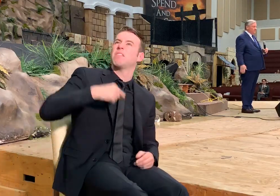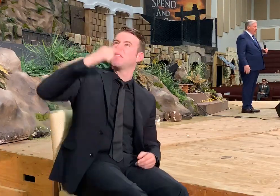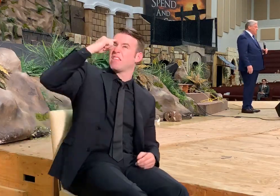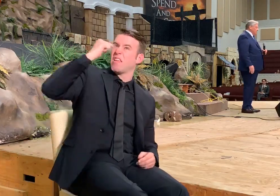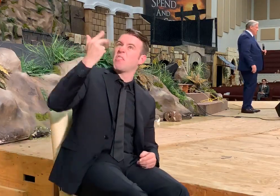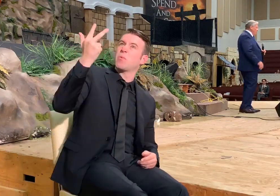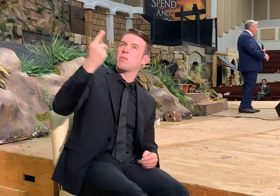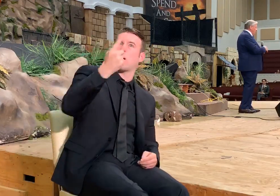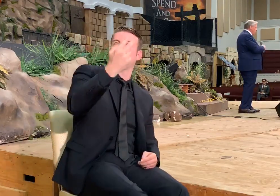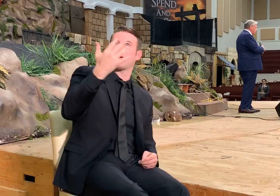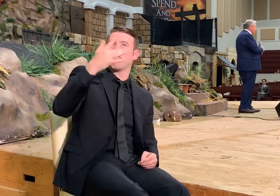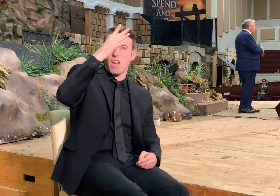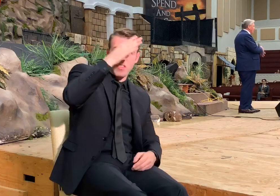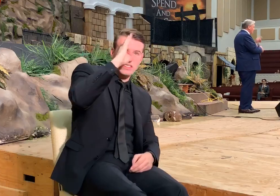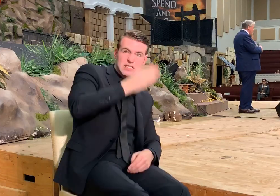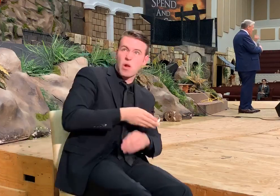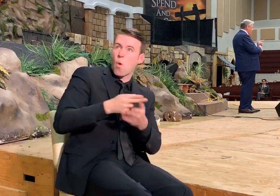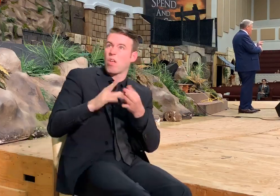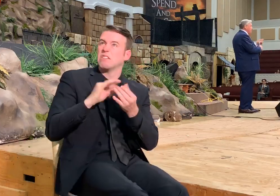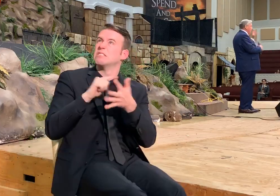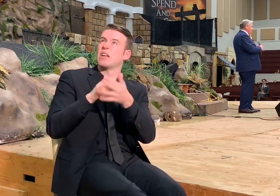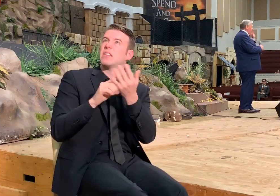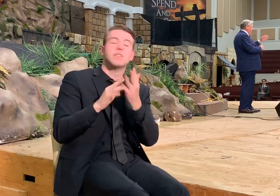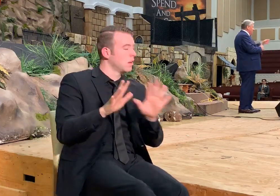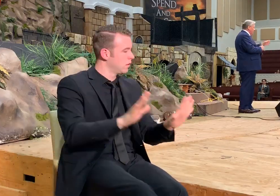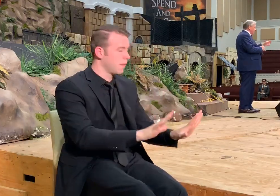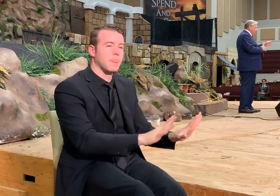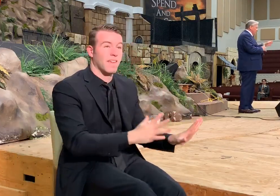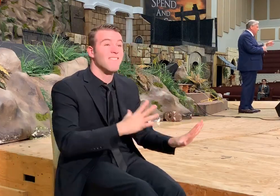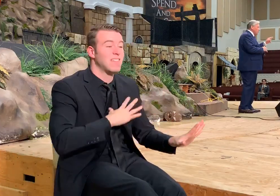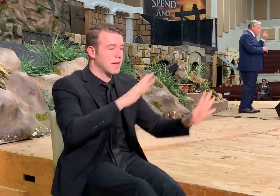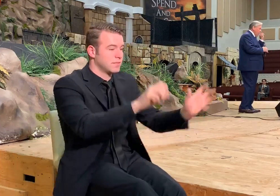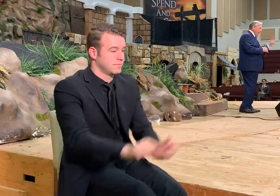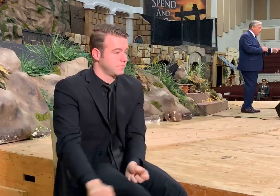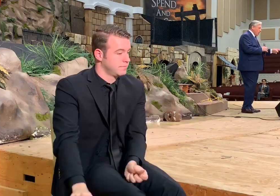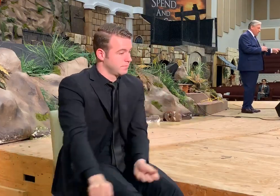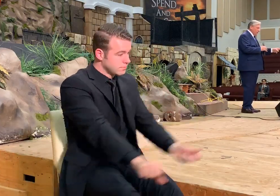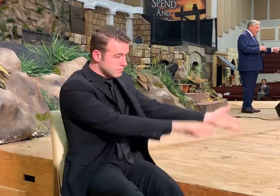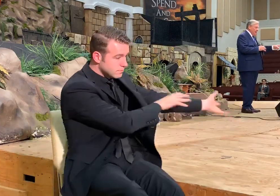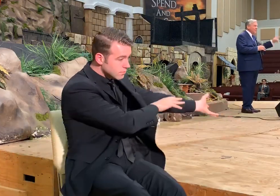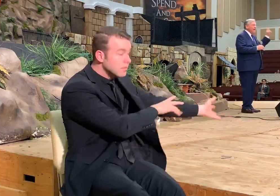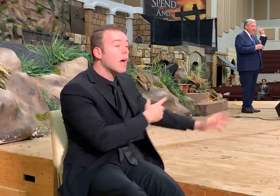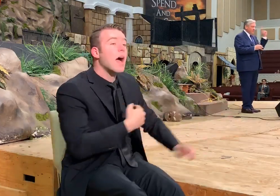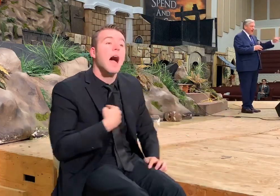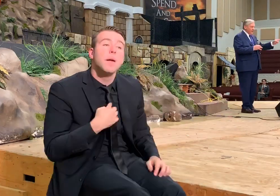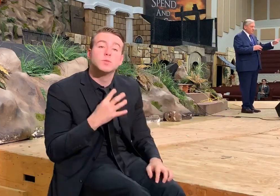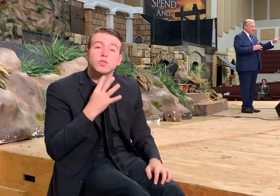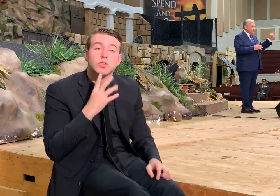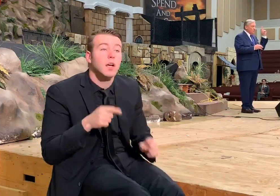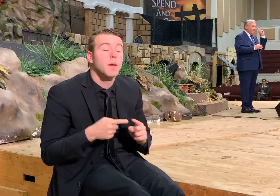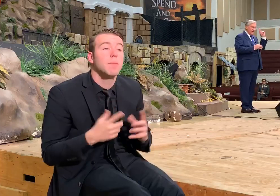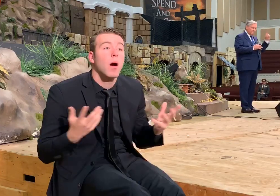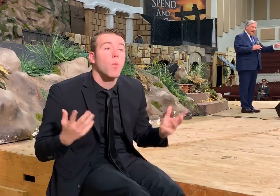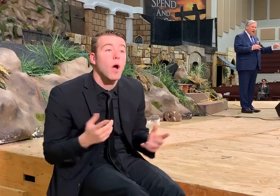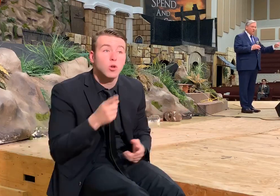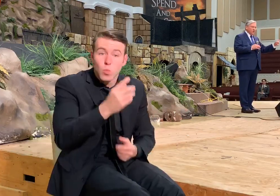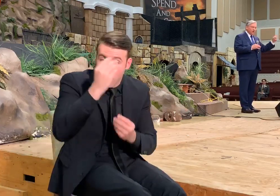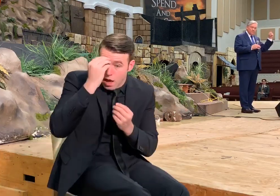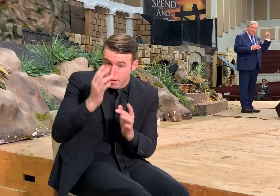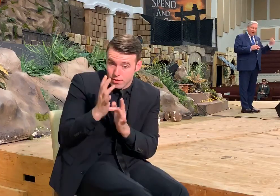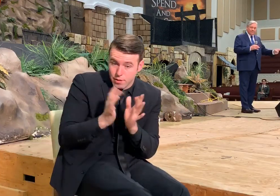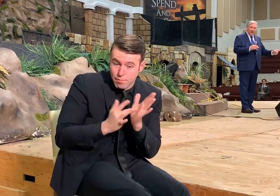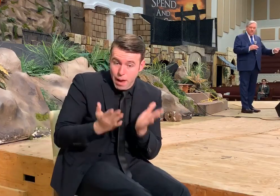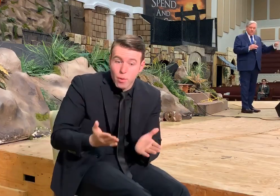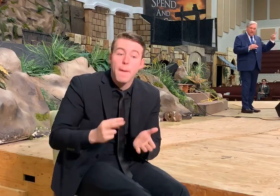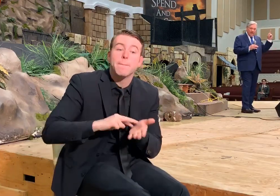Godhead, Father, Son, and Holy Ghost, let me tell you, none of that has anything to do with what I'm talking about. And that is, if you obey the Bible,